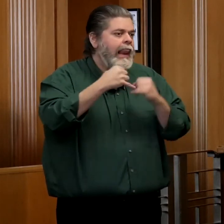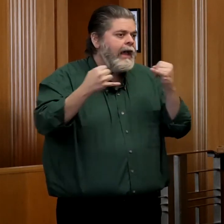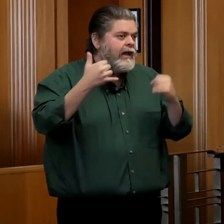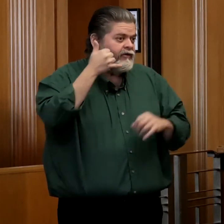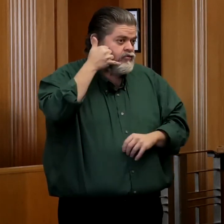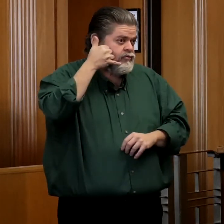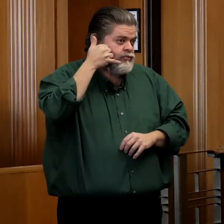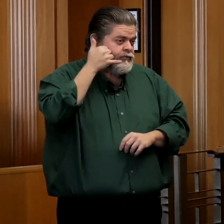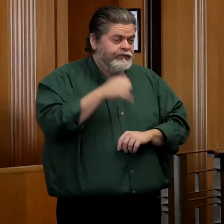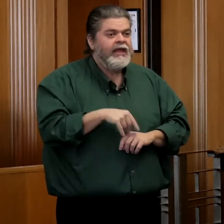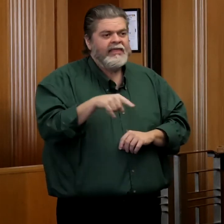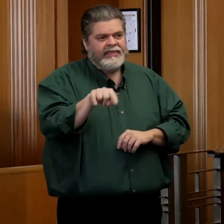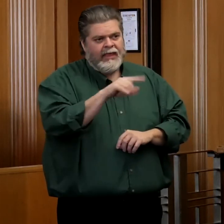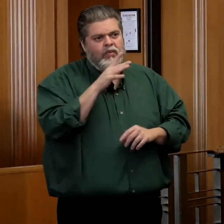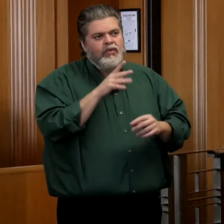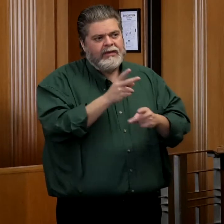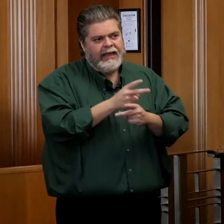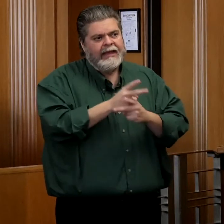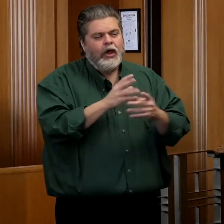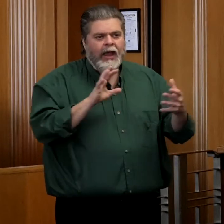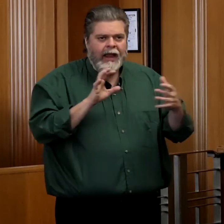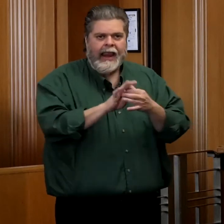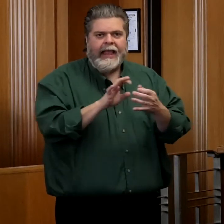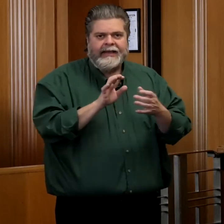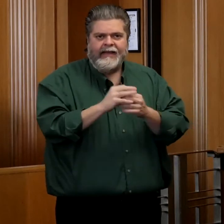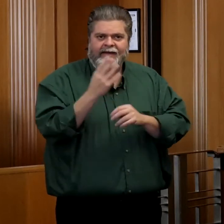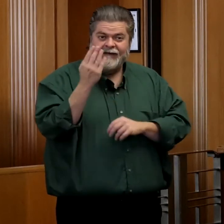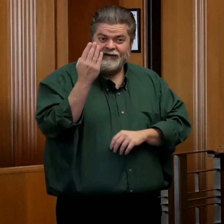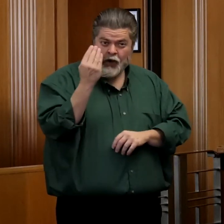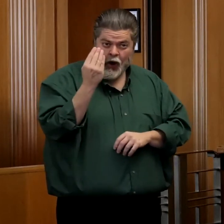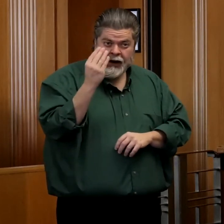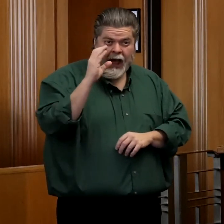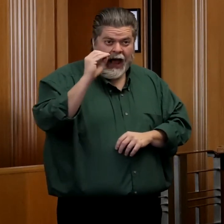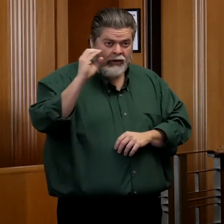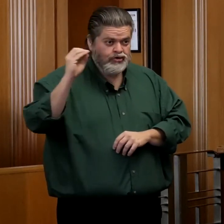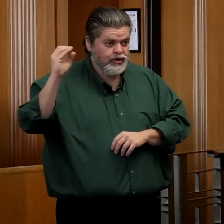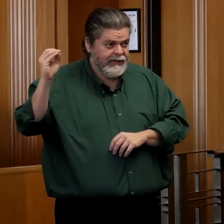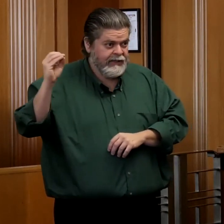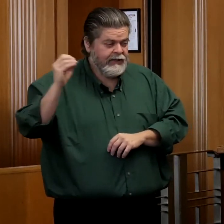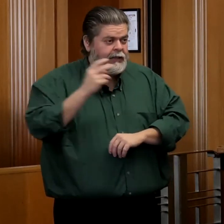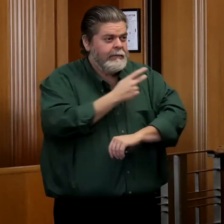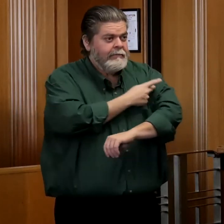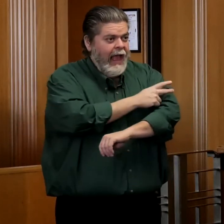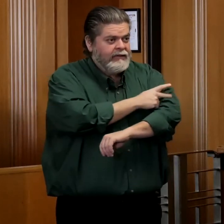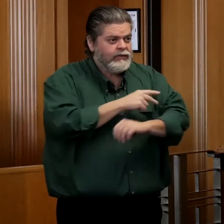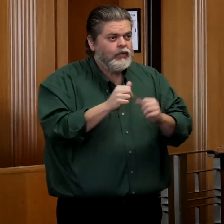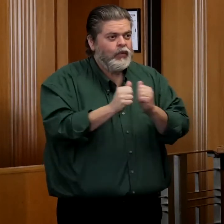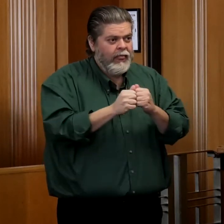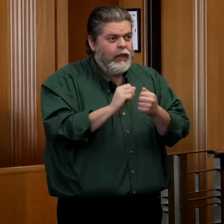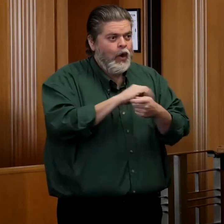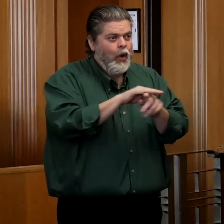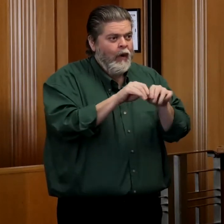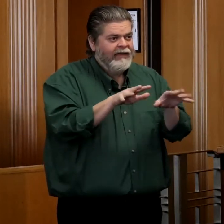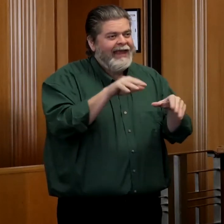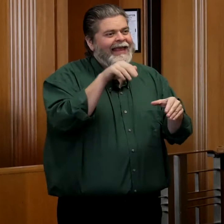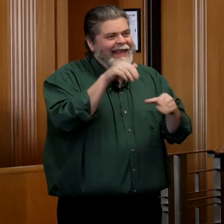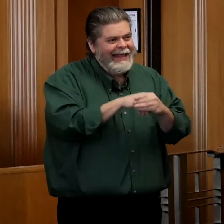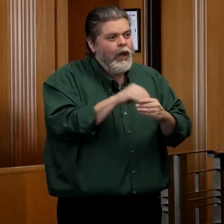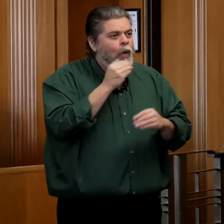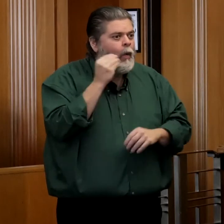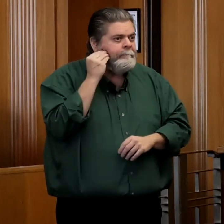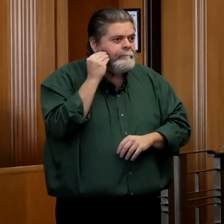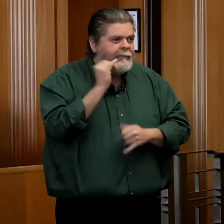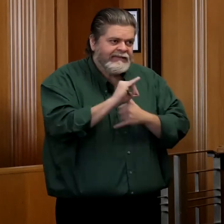care of connecting with more than 1,400 patients with COVID in their home.